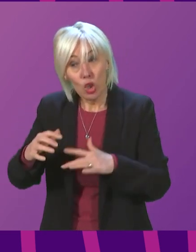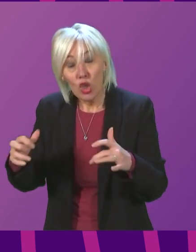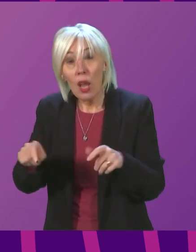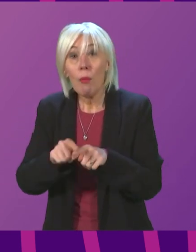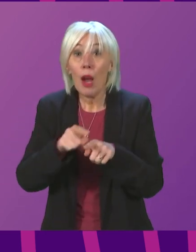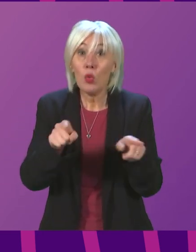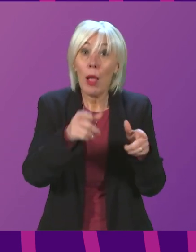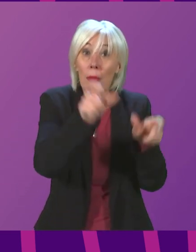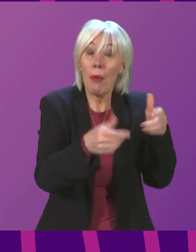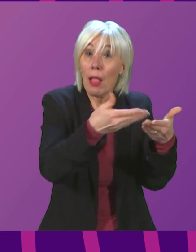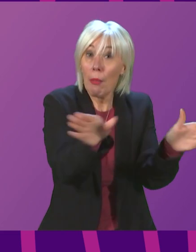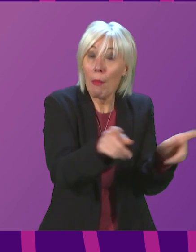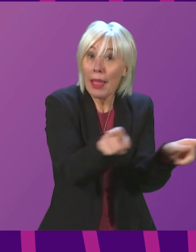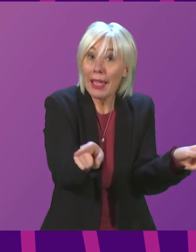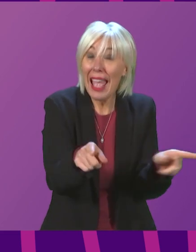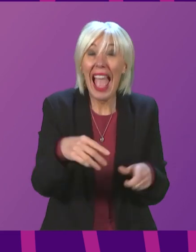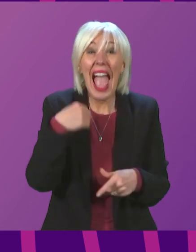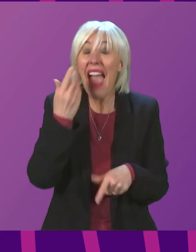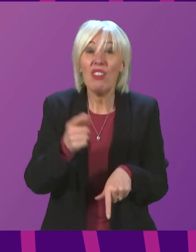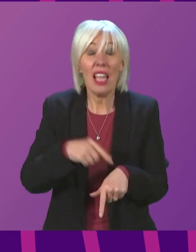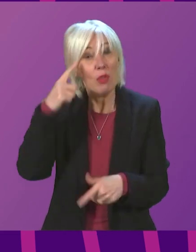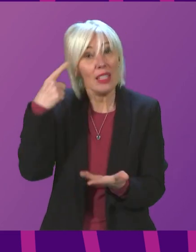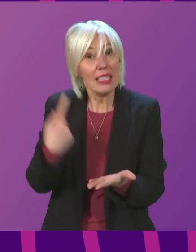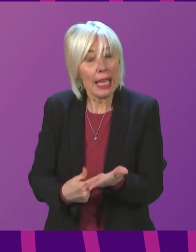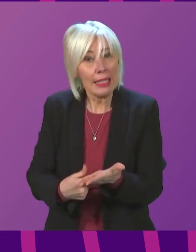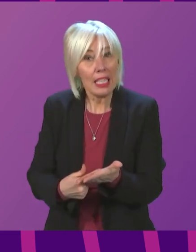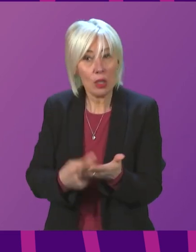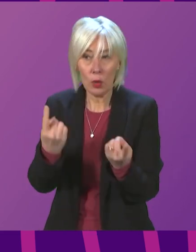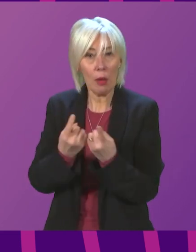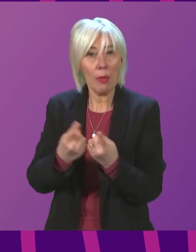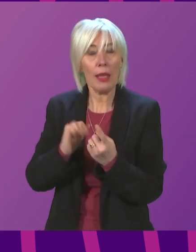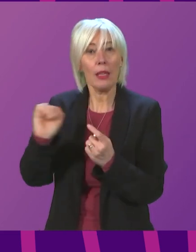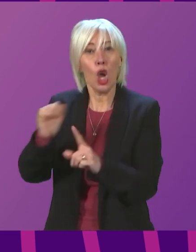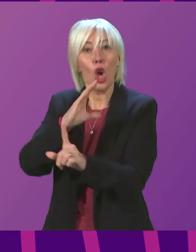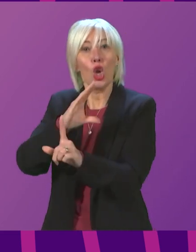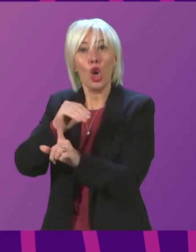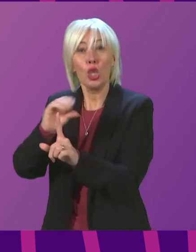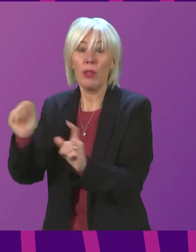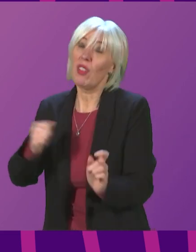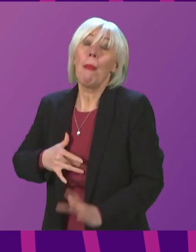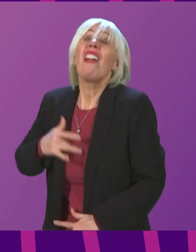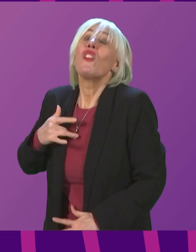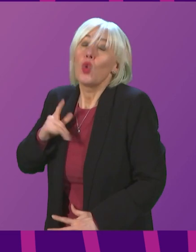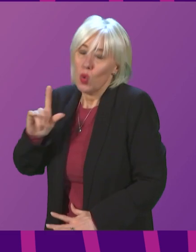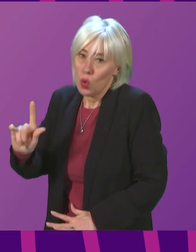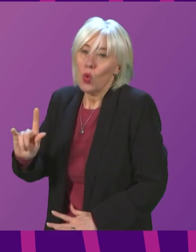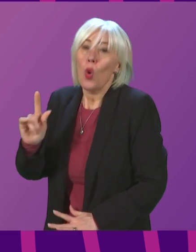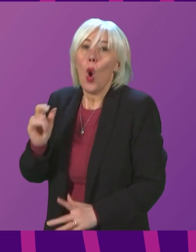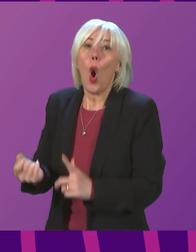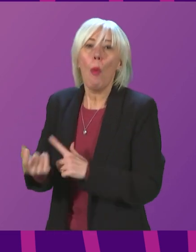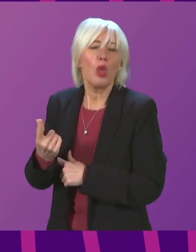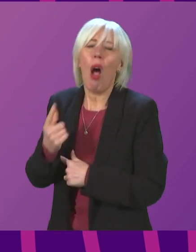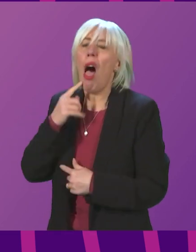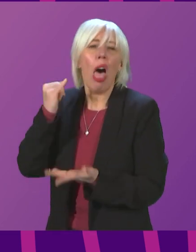that at every turn, whenever decisions have been taken, the Conservatives have, in my view, rather opportunistically opposed